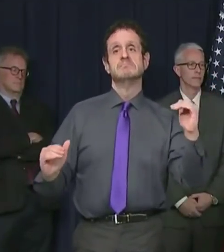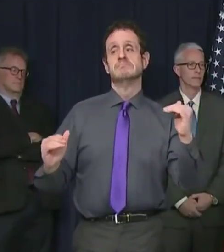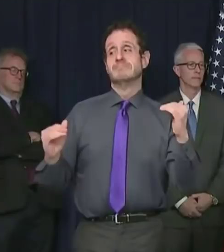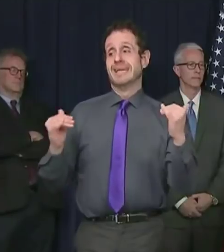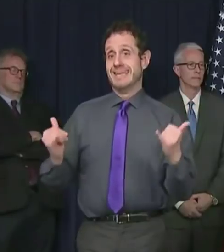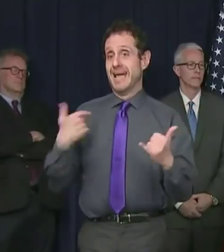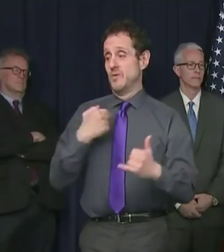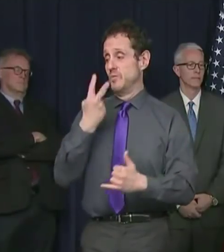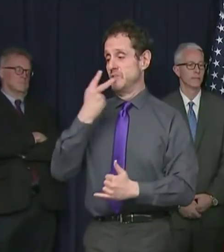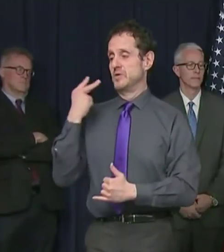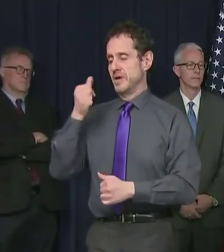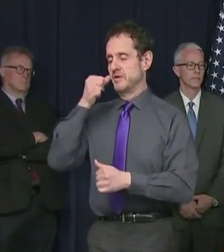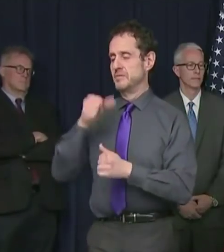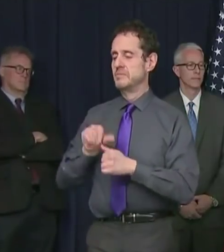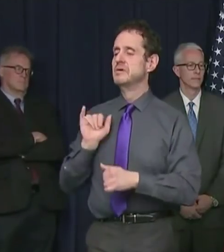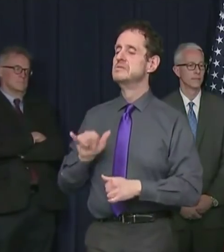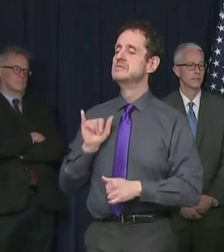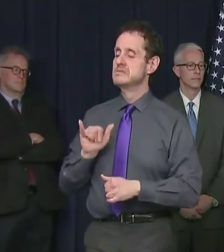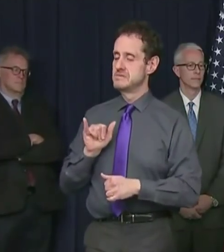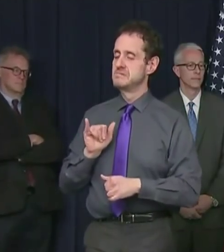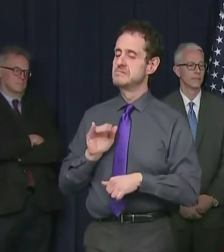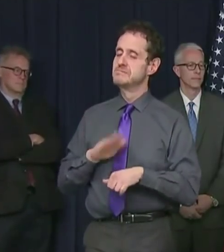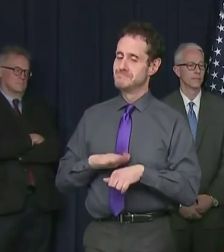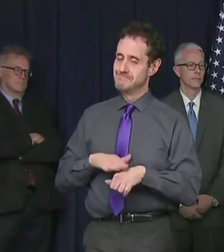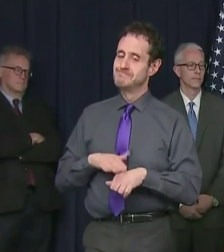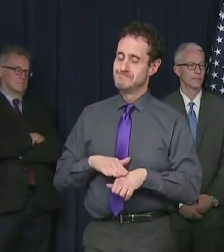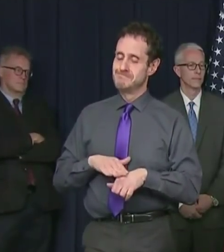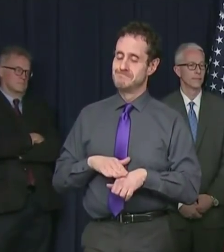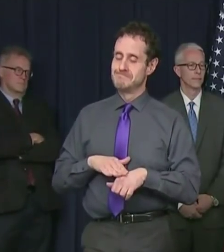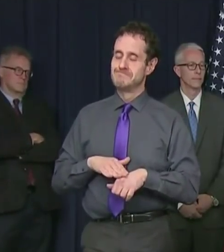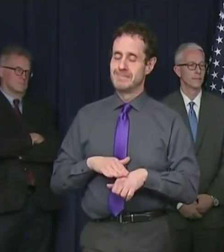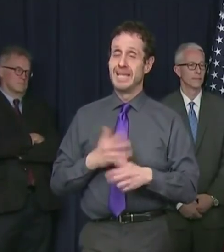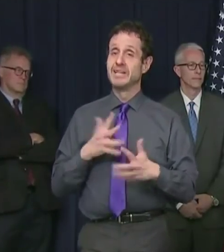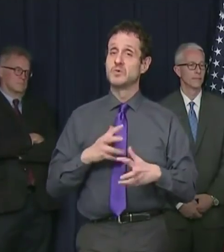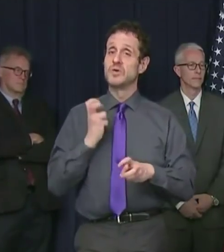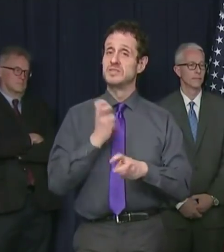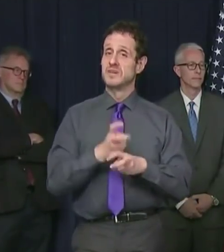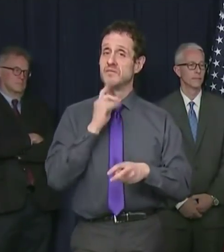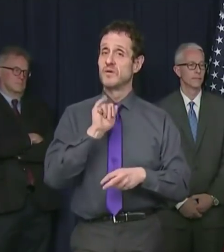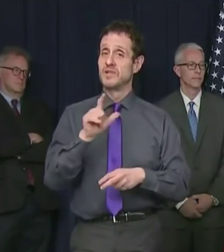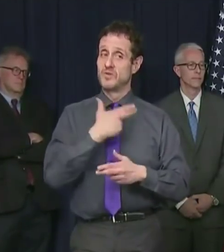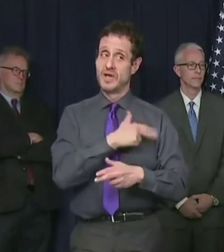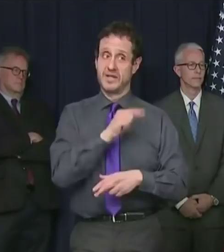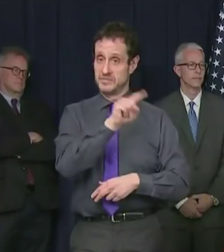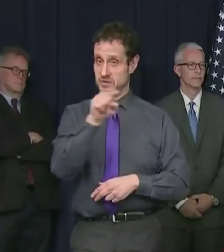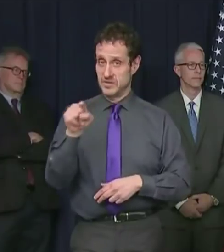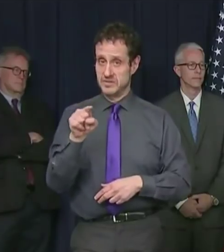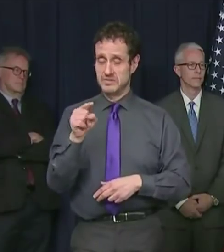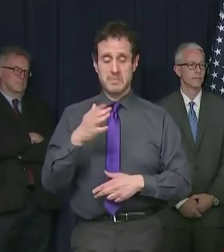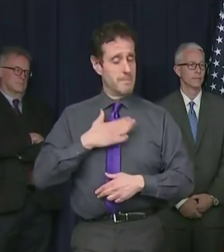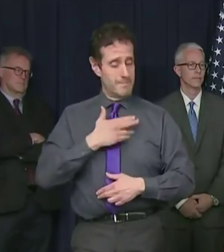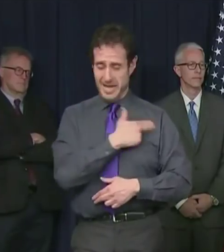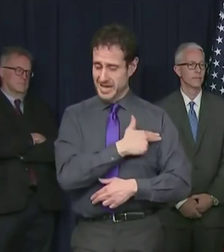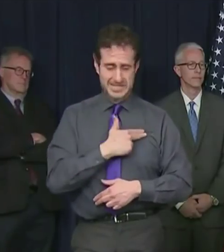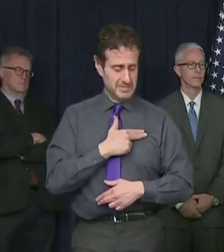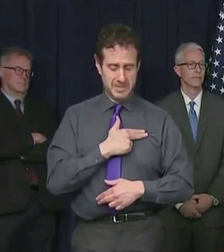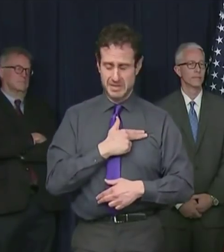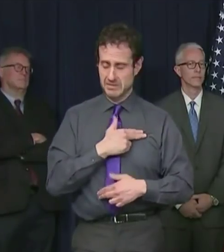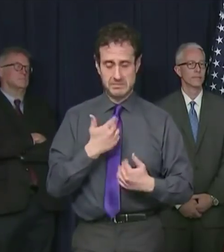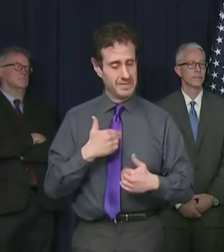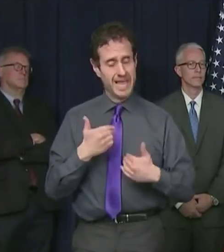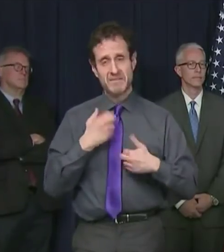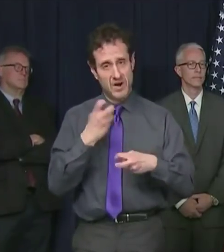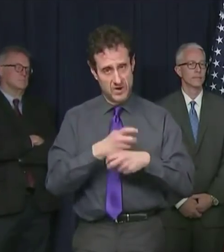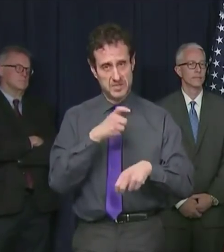time. Things are already tough in Illinois hospitals including mine. There's no vaccine or readily